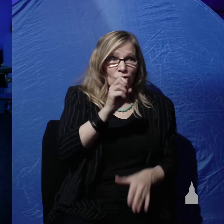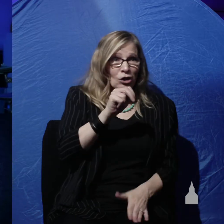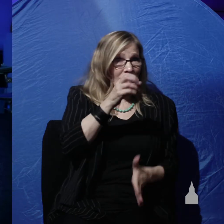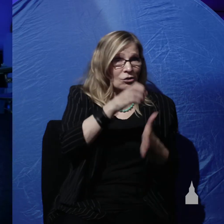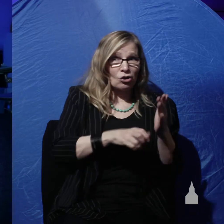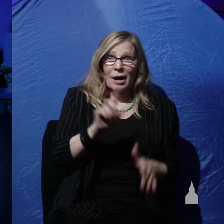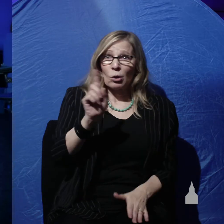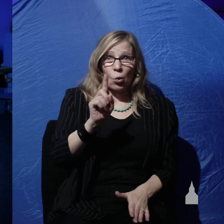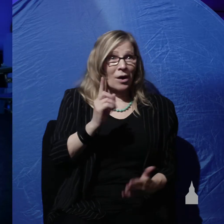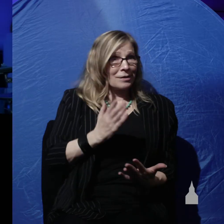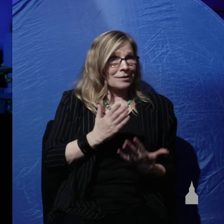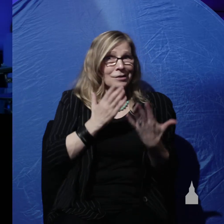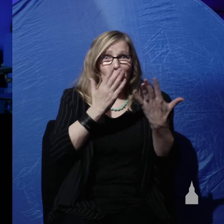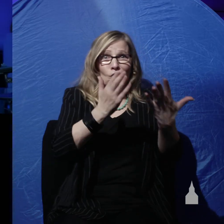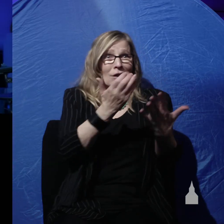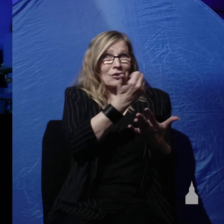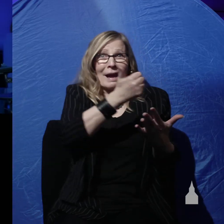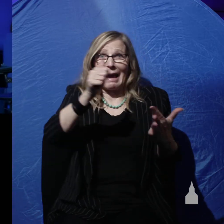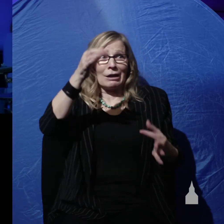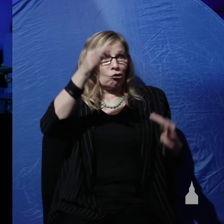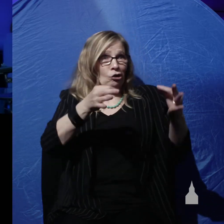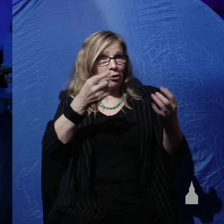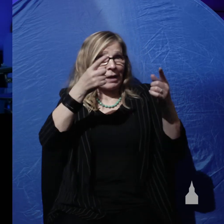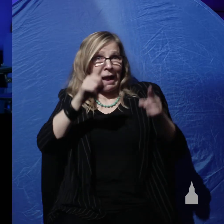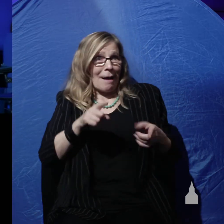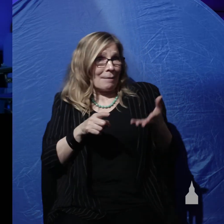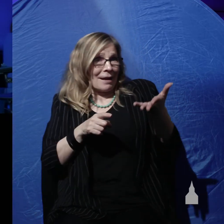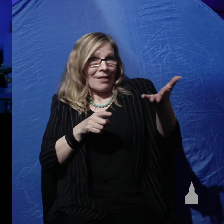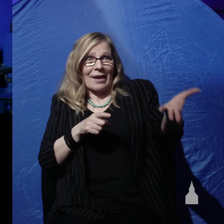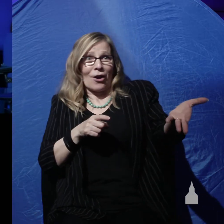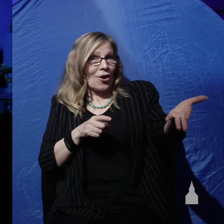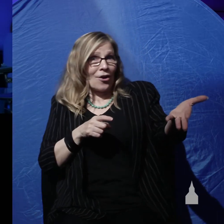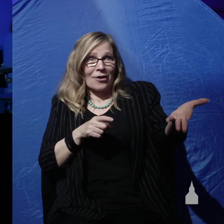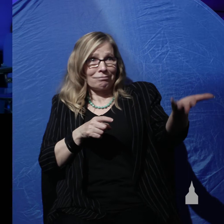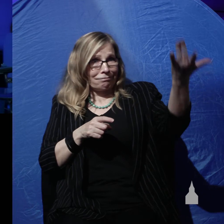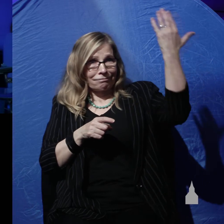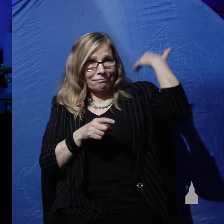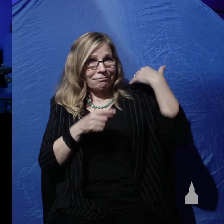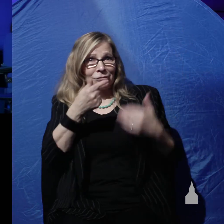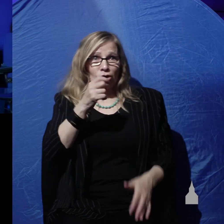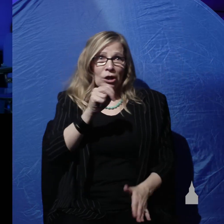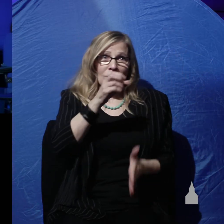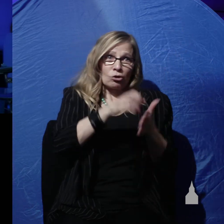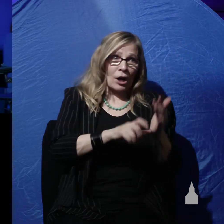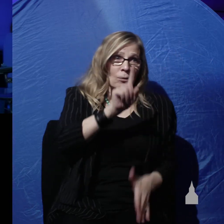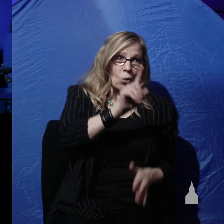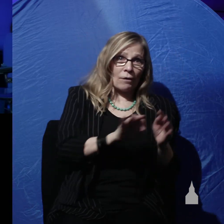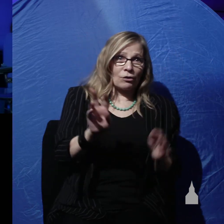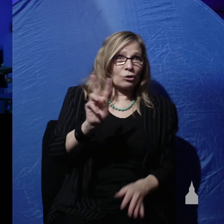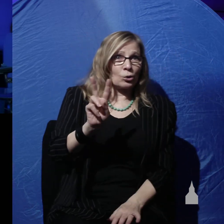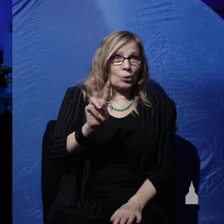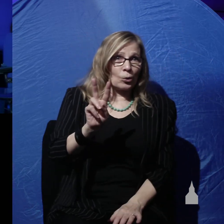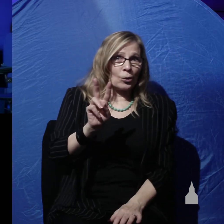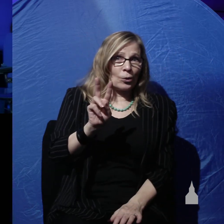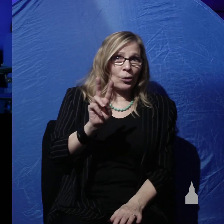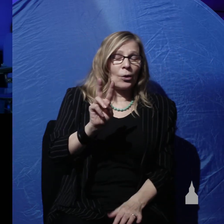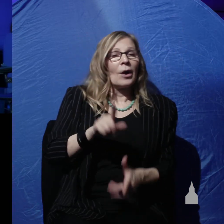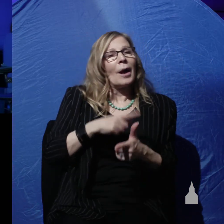to suggest there's any judgment going on in Genesis 1 verse 2. But then we need to come back